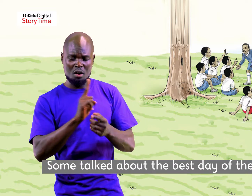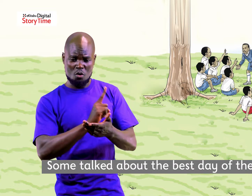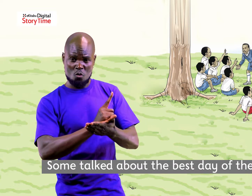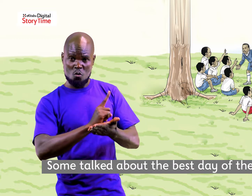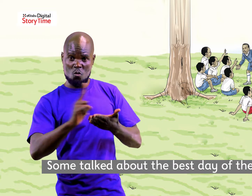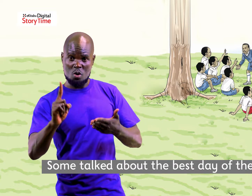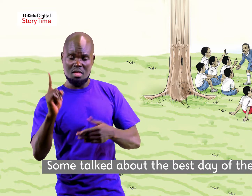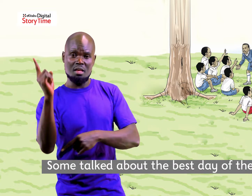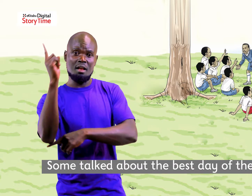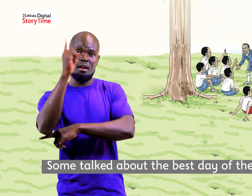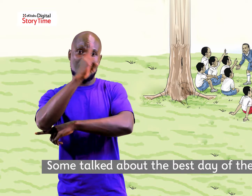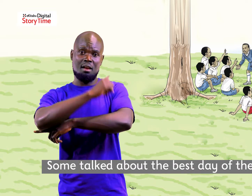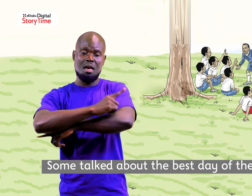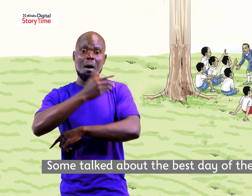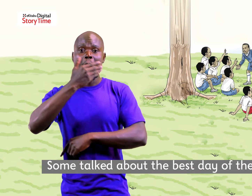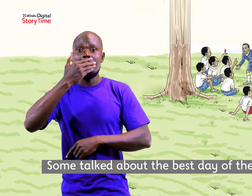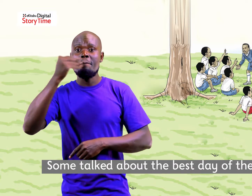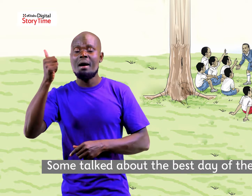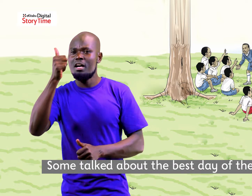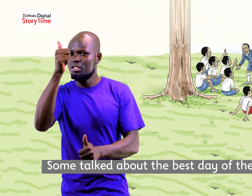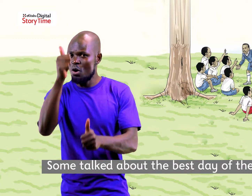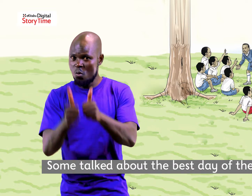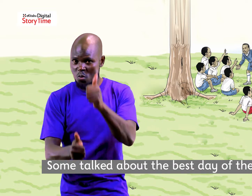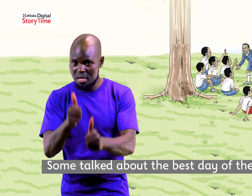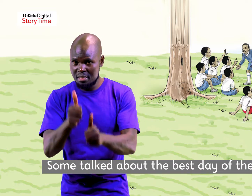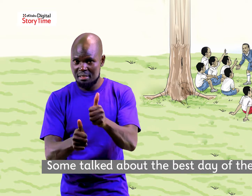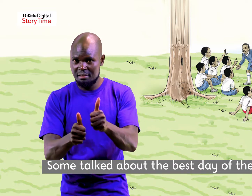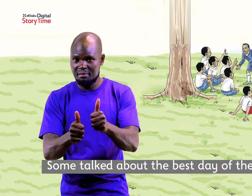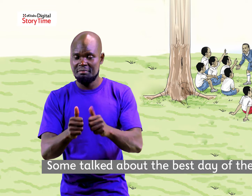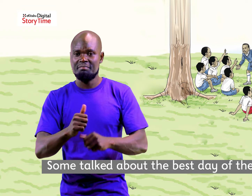some talked about the best day of the week